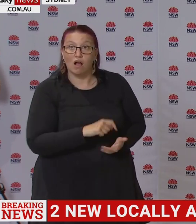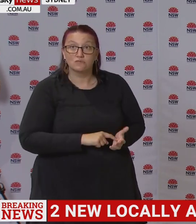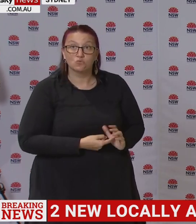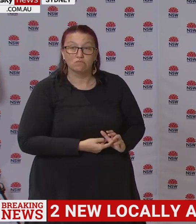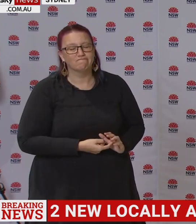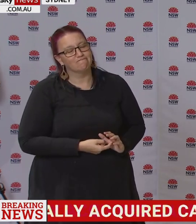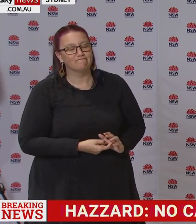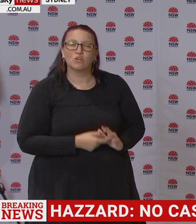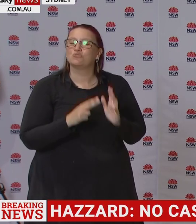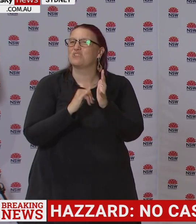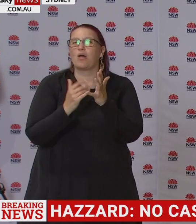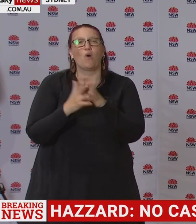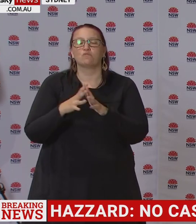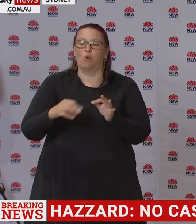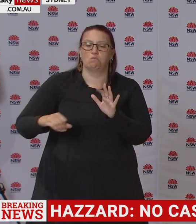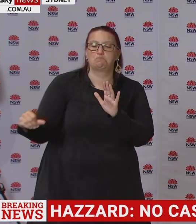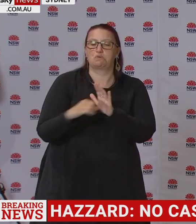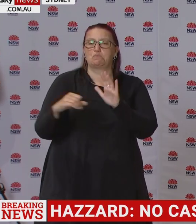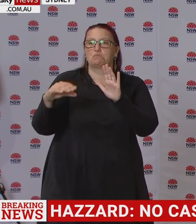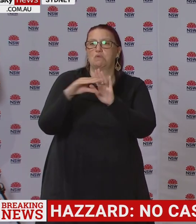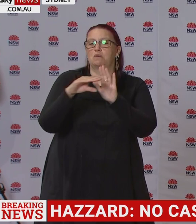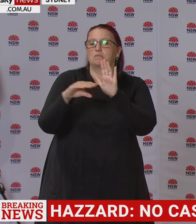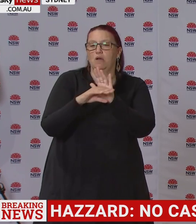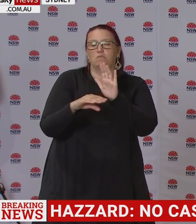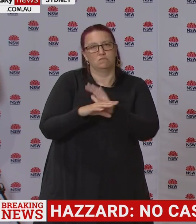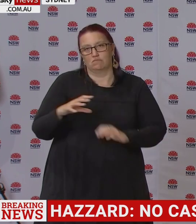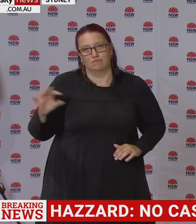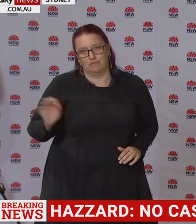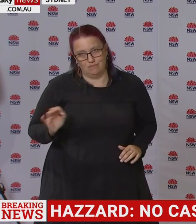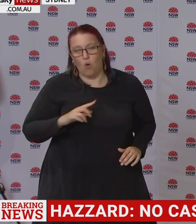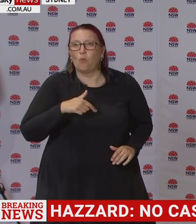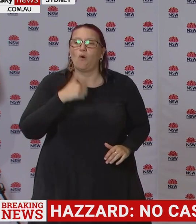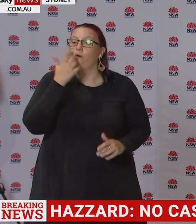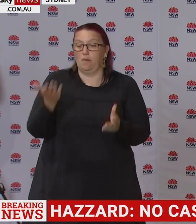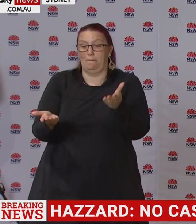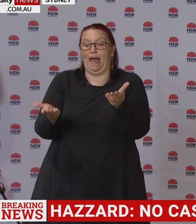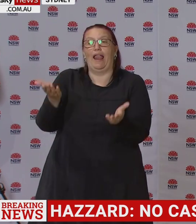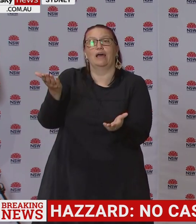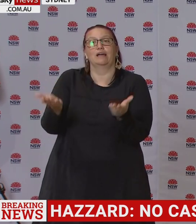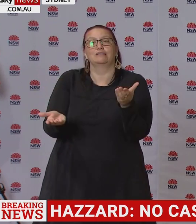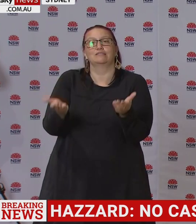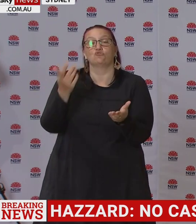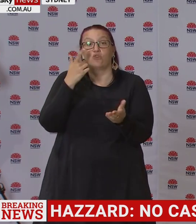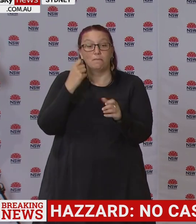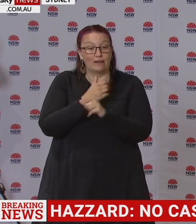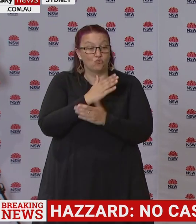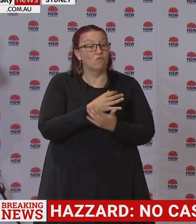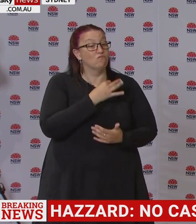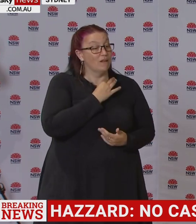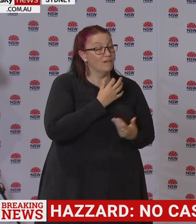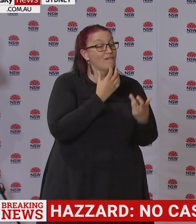to say that New South Wales has always struck the balance of trying to make sure that the risk profile is